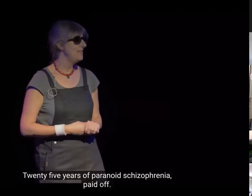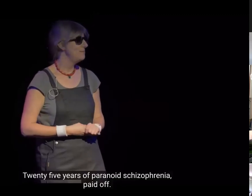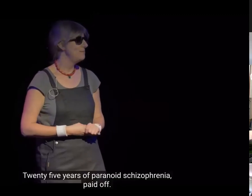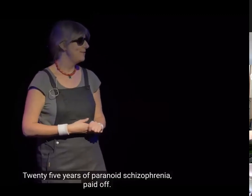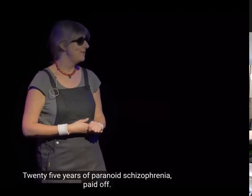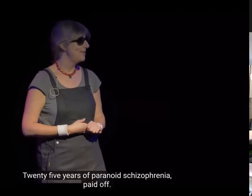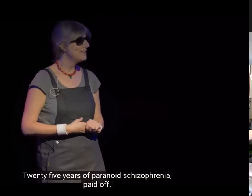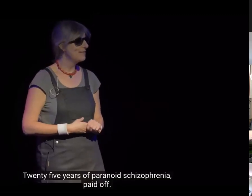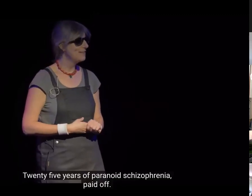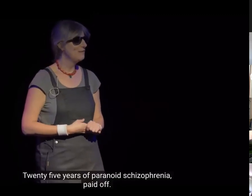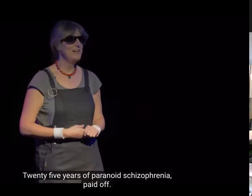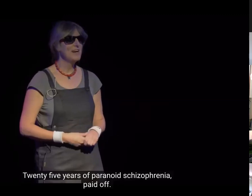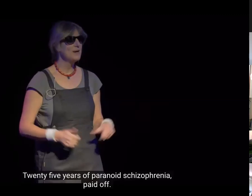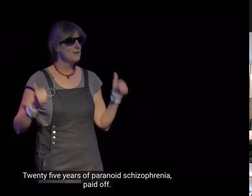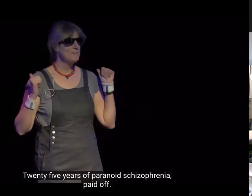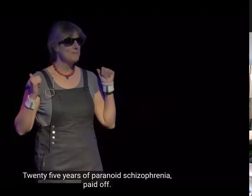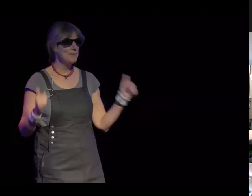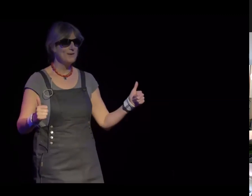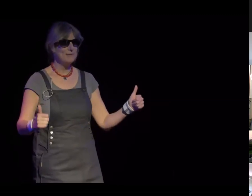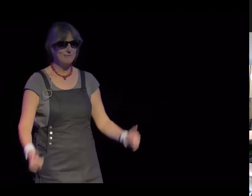of paranoid schizophrenia paid off.